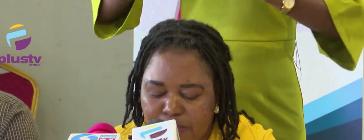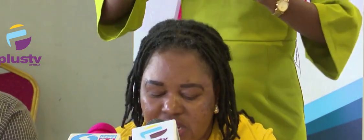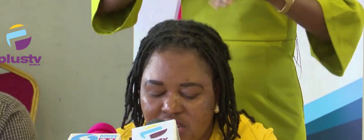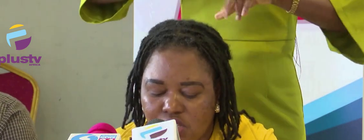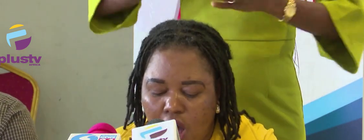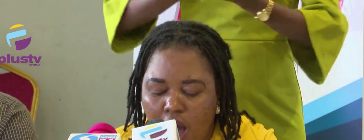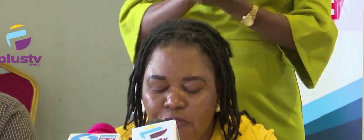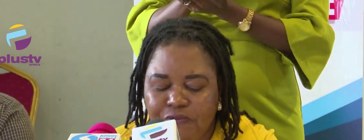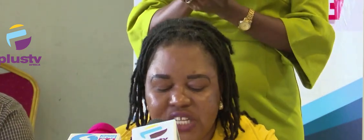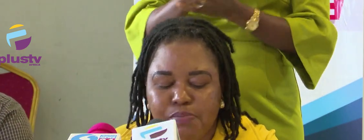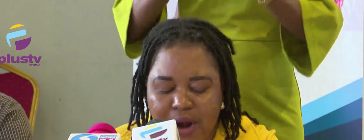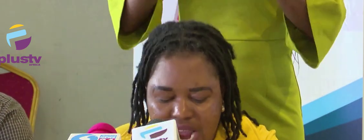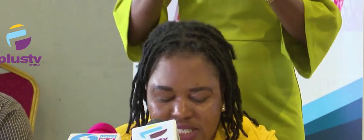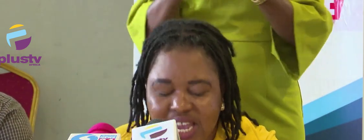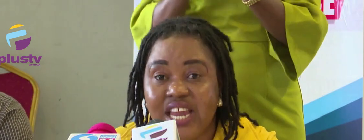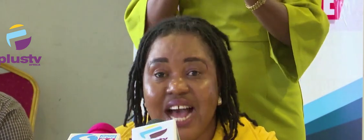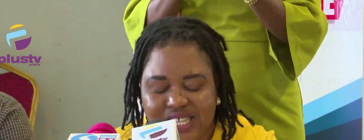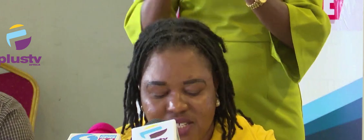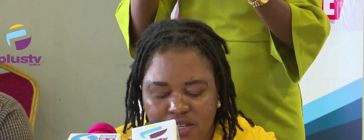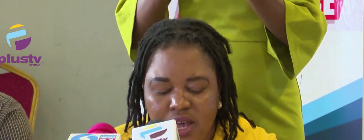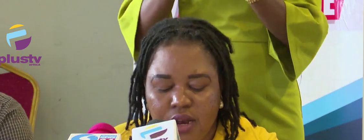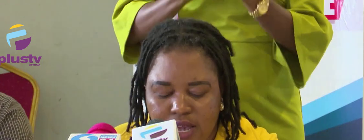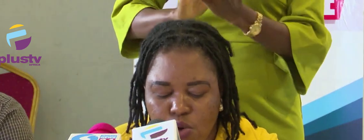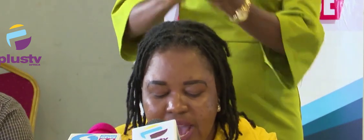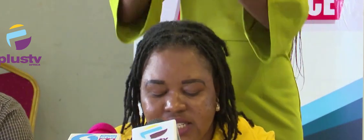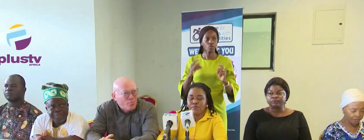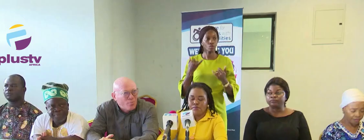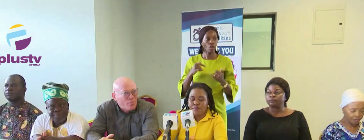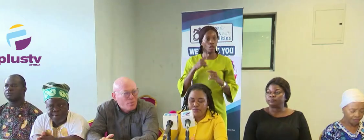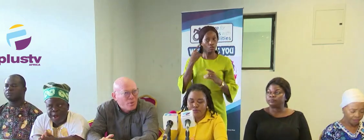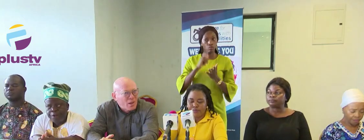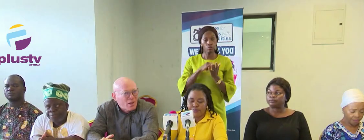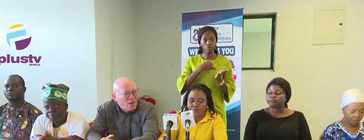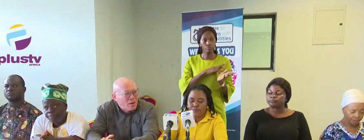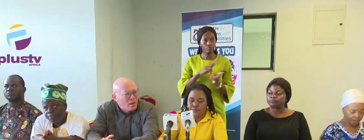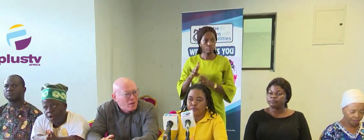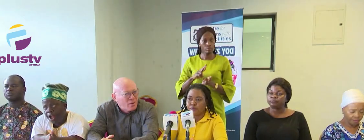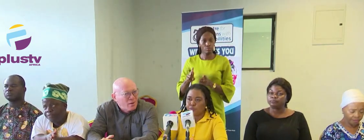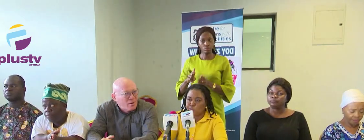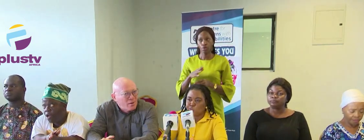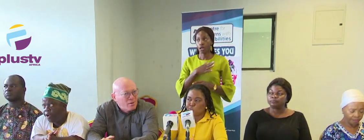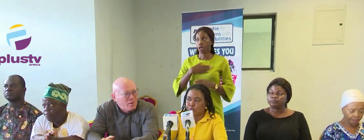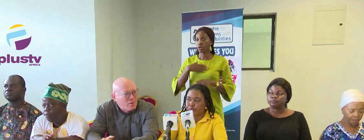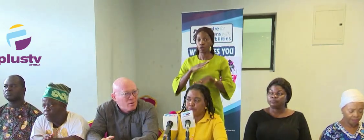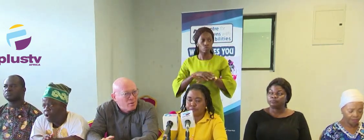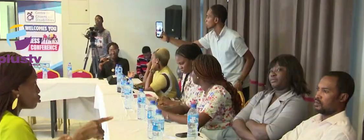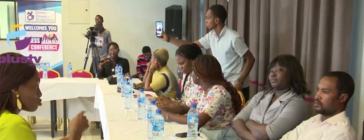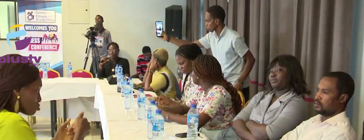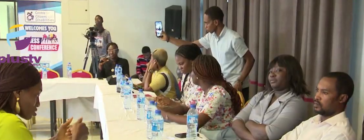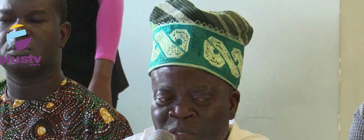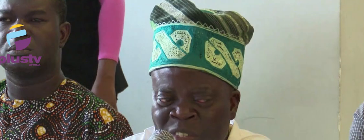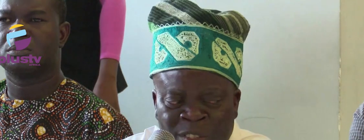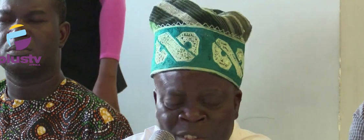Other speakers voiced their complaints about the mistreatment PWDs had endured.